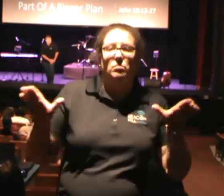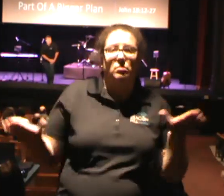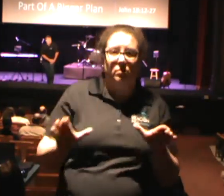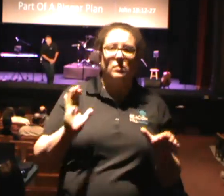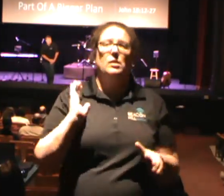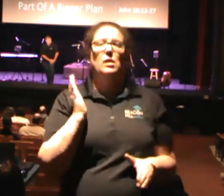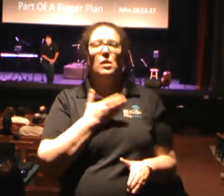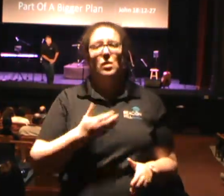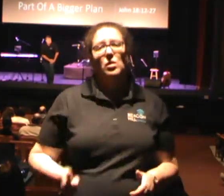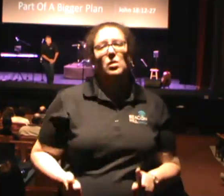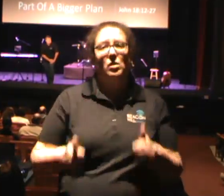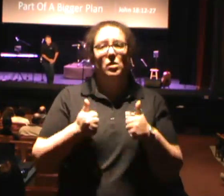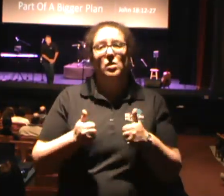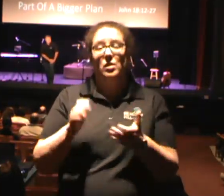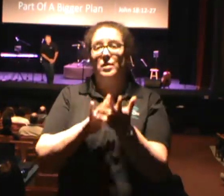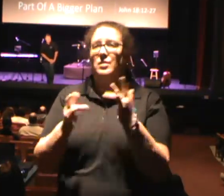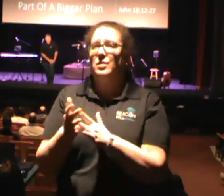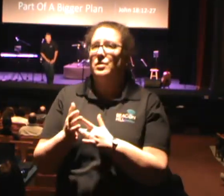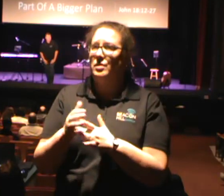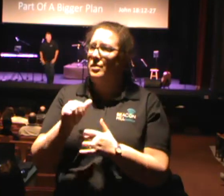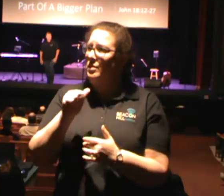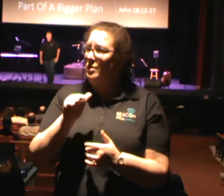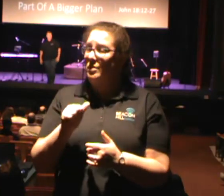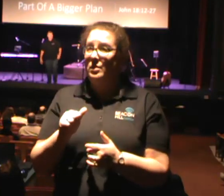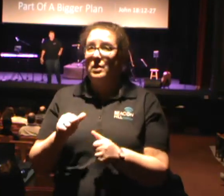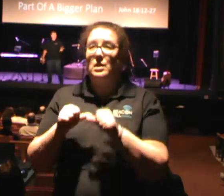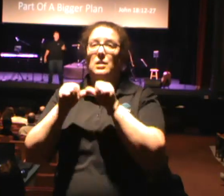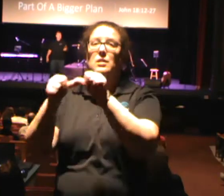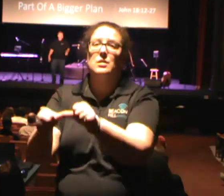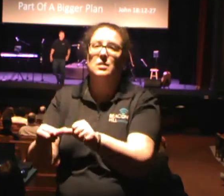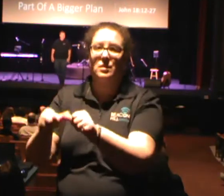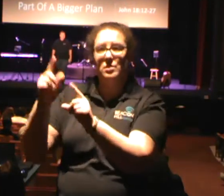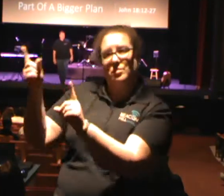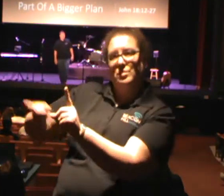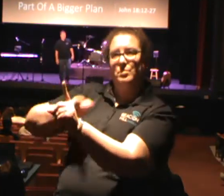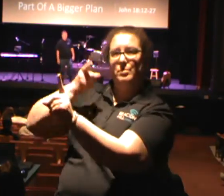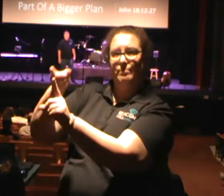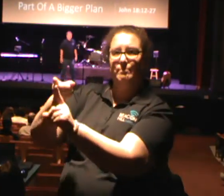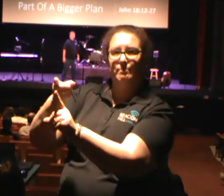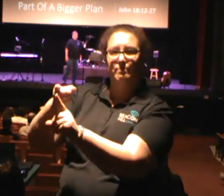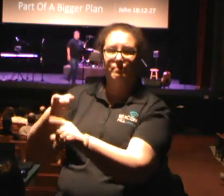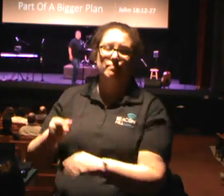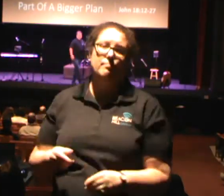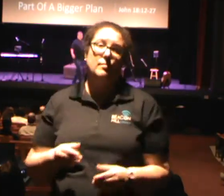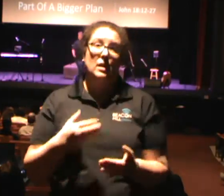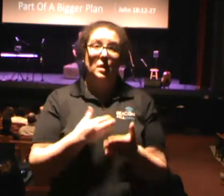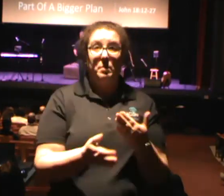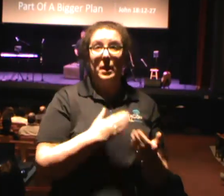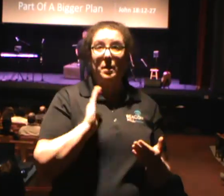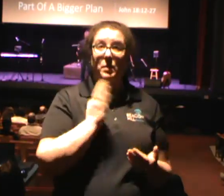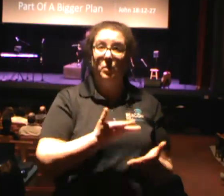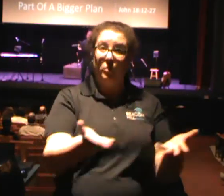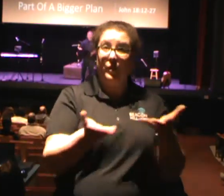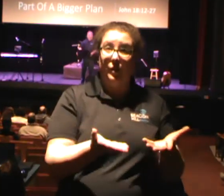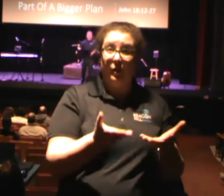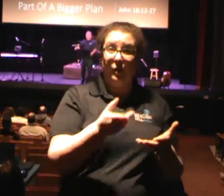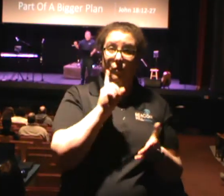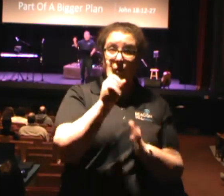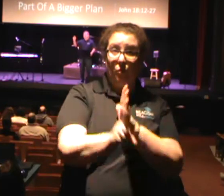never stops being on mission, church. While we may come in here for one hour a week and get fed,